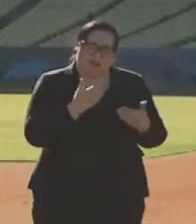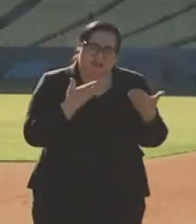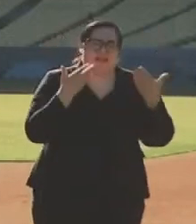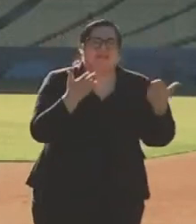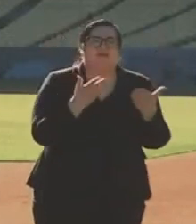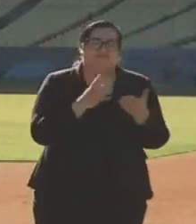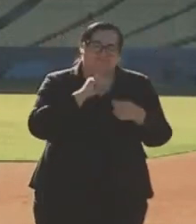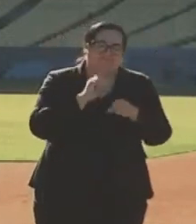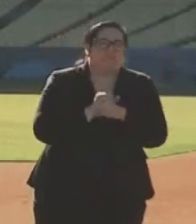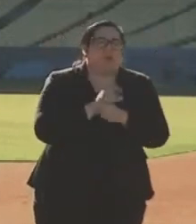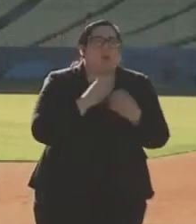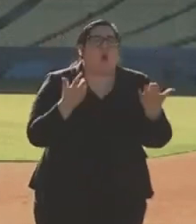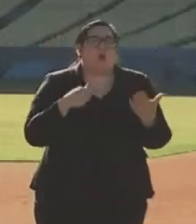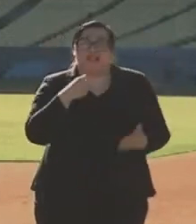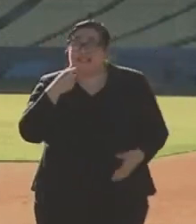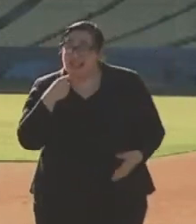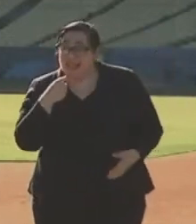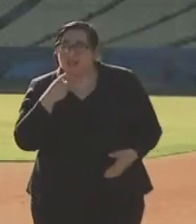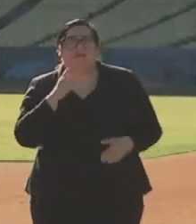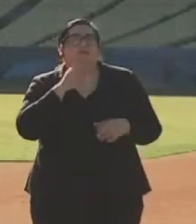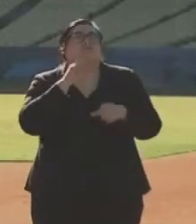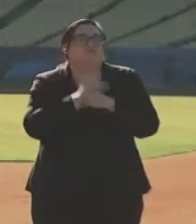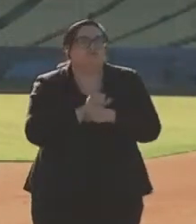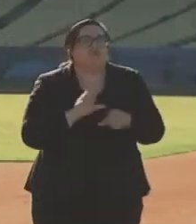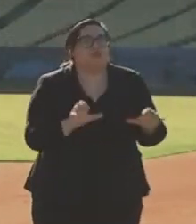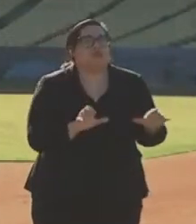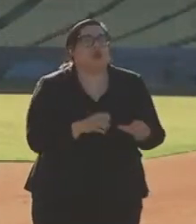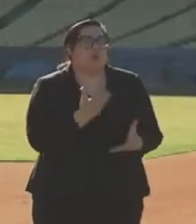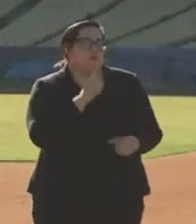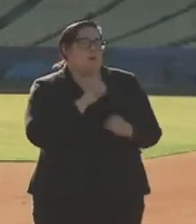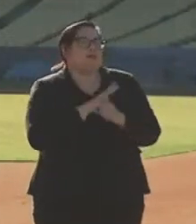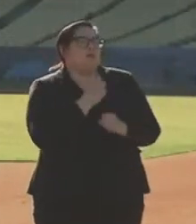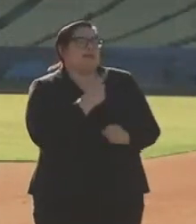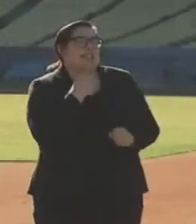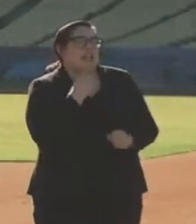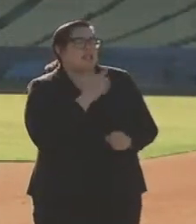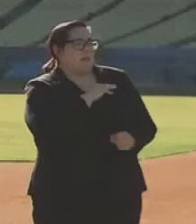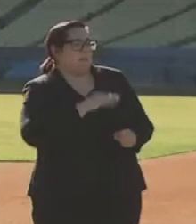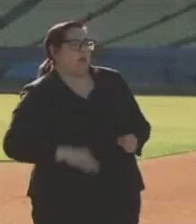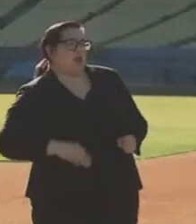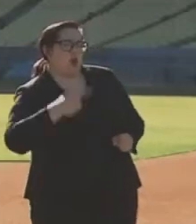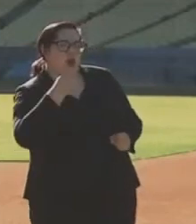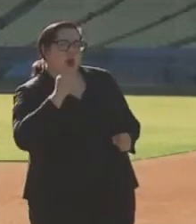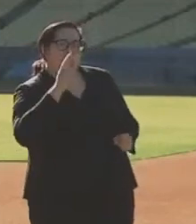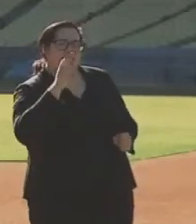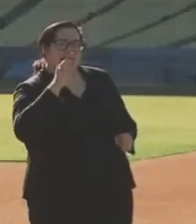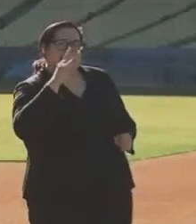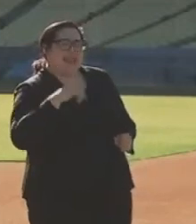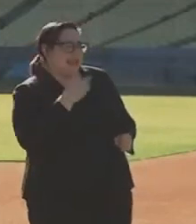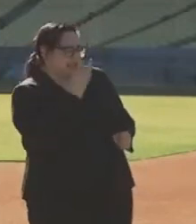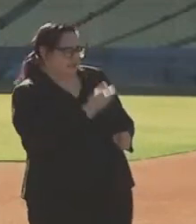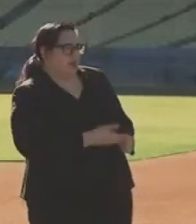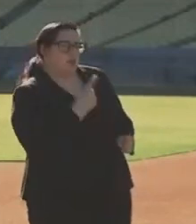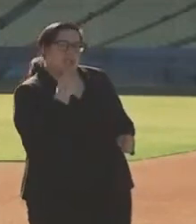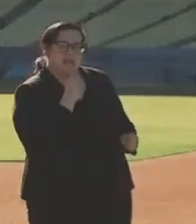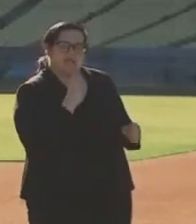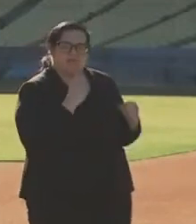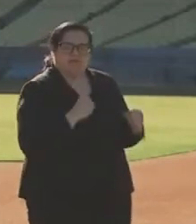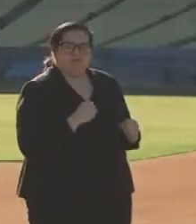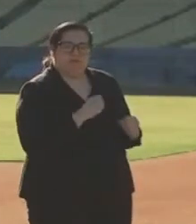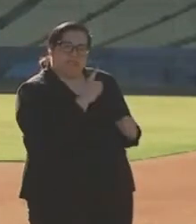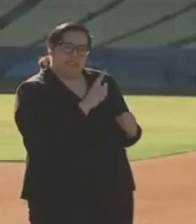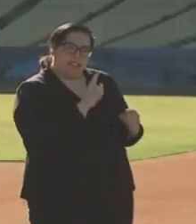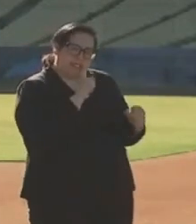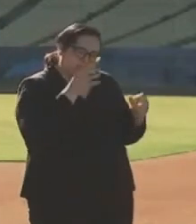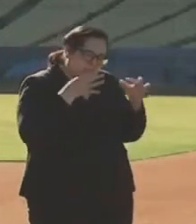on what we're promoting and promising. I just want to say to Mayor Garcetti, he has been steadfast in his